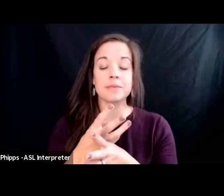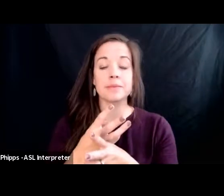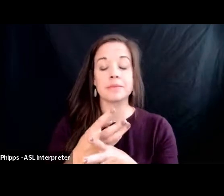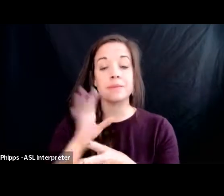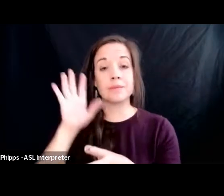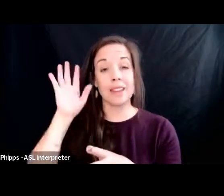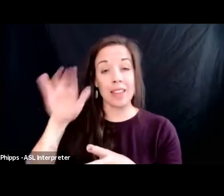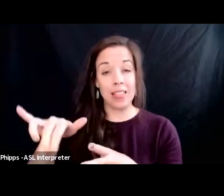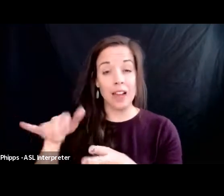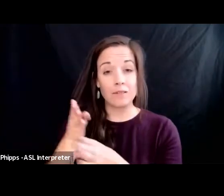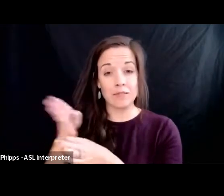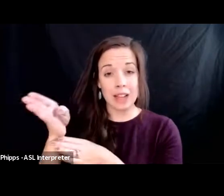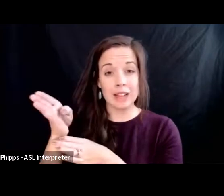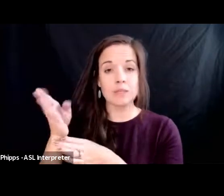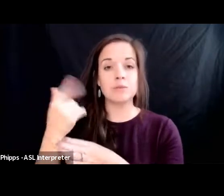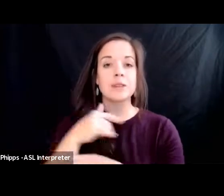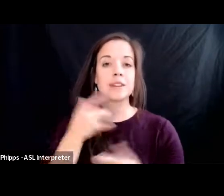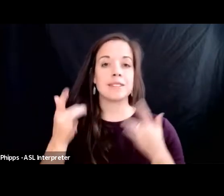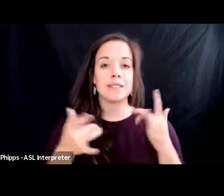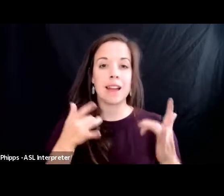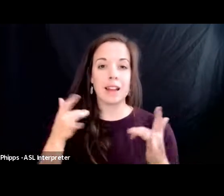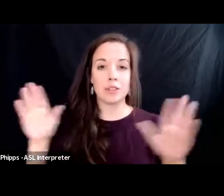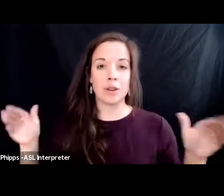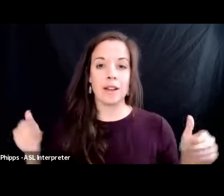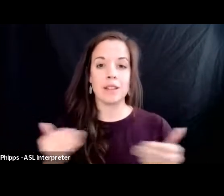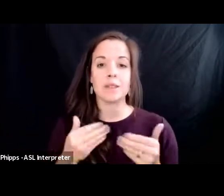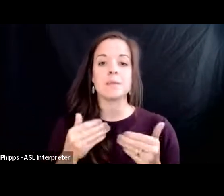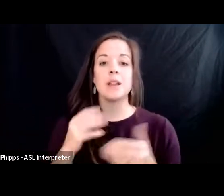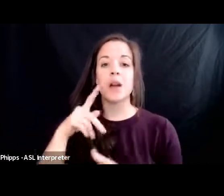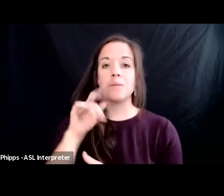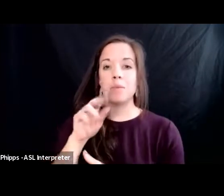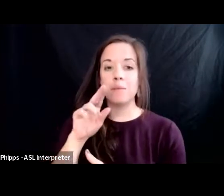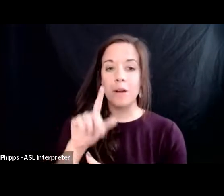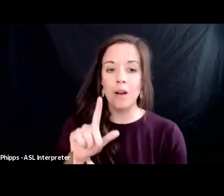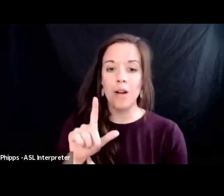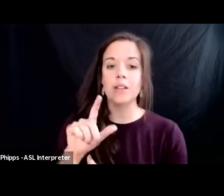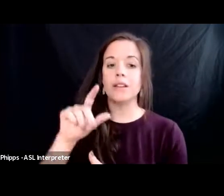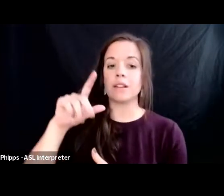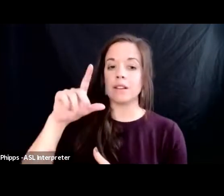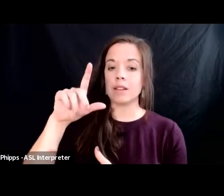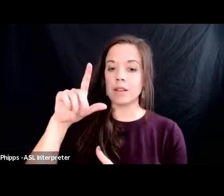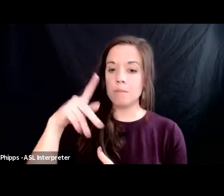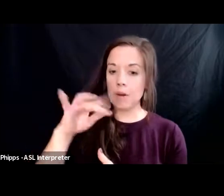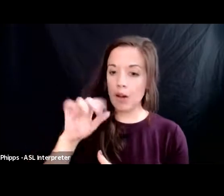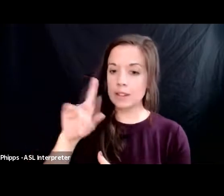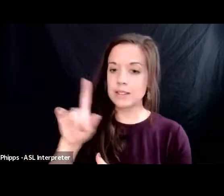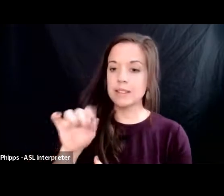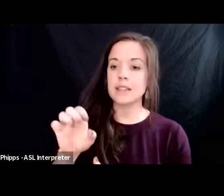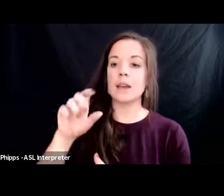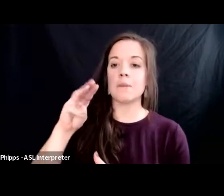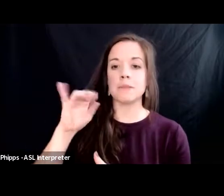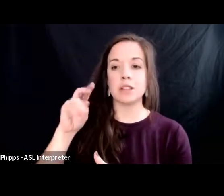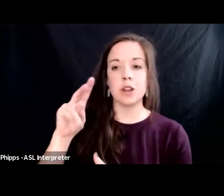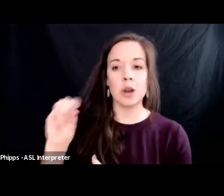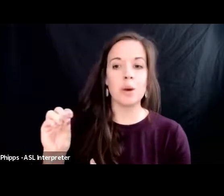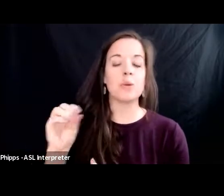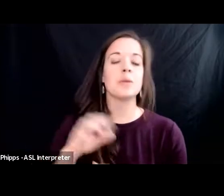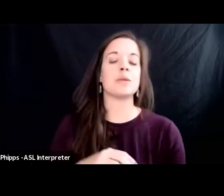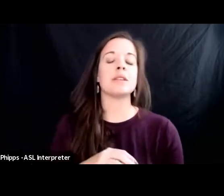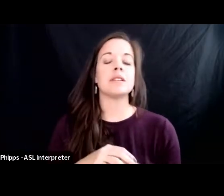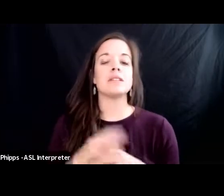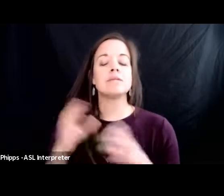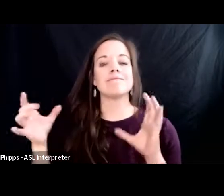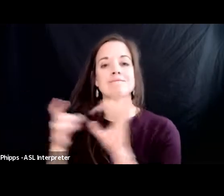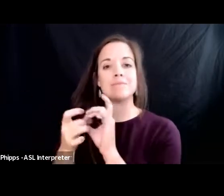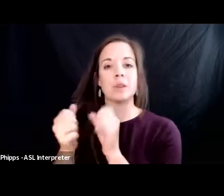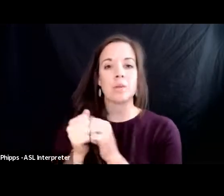we're very happy today to welcome paul pozimino as part of our environmental justice speaker series in conjunction with